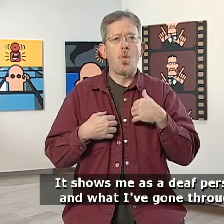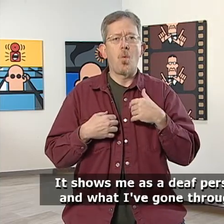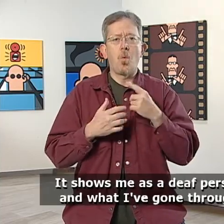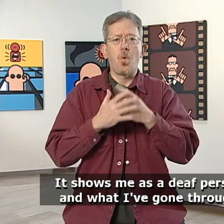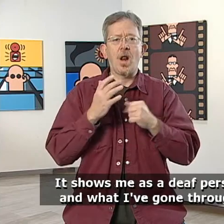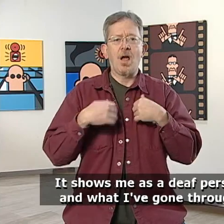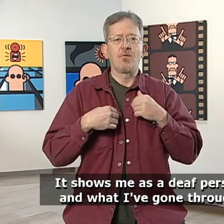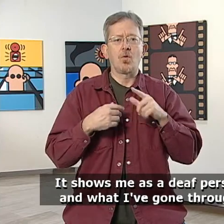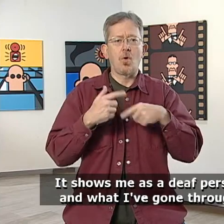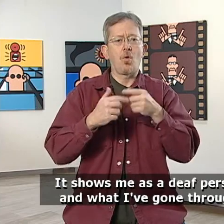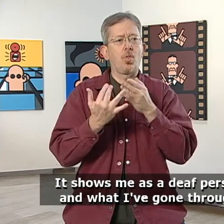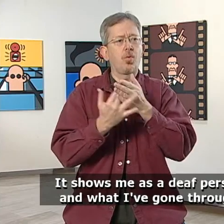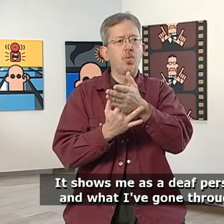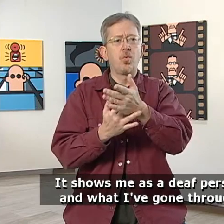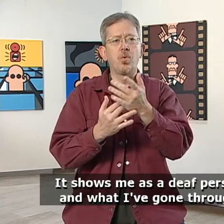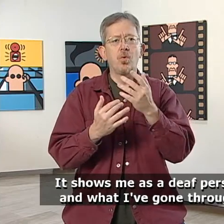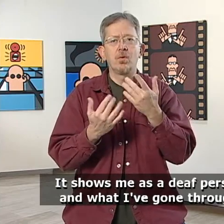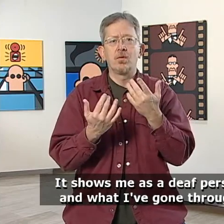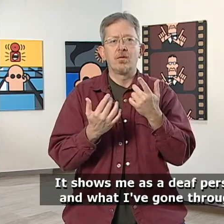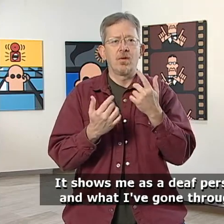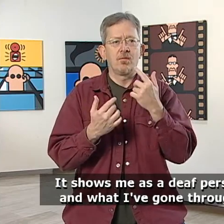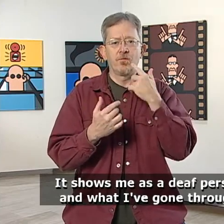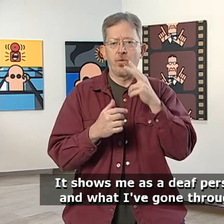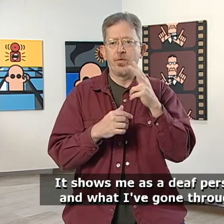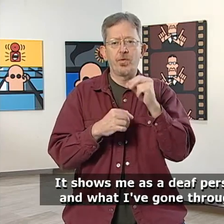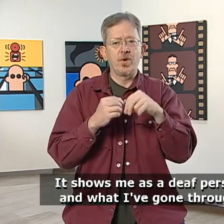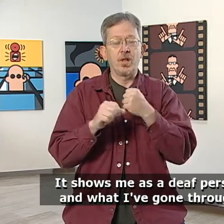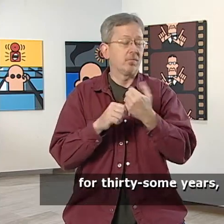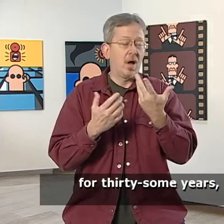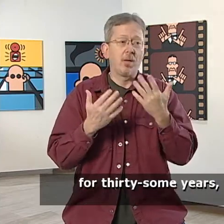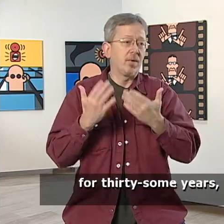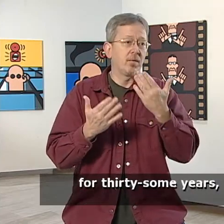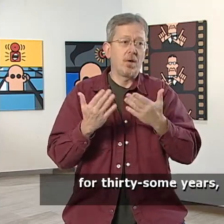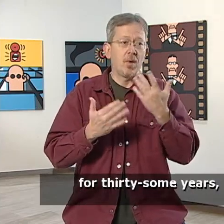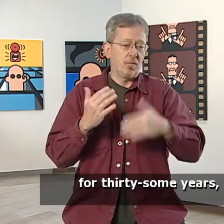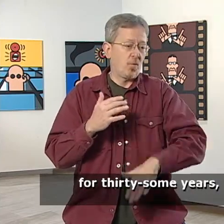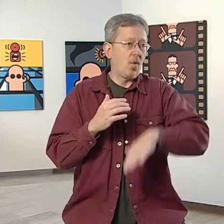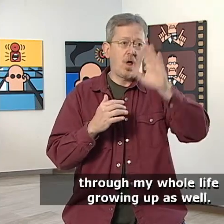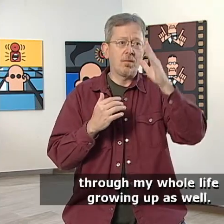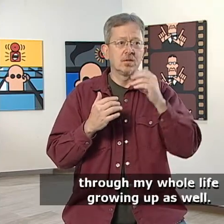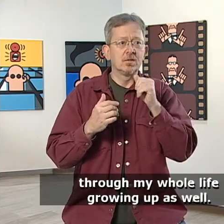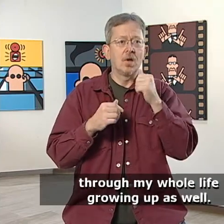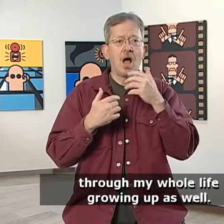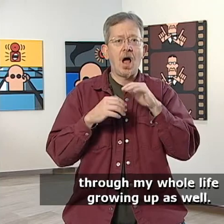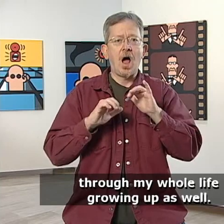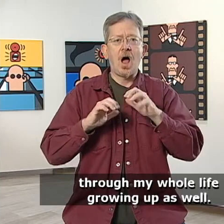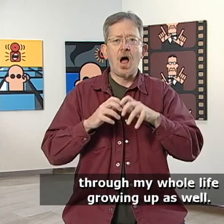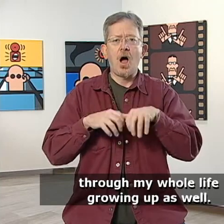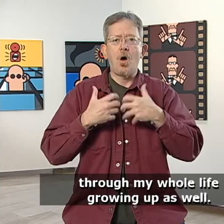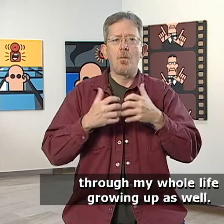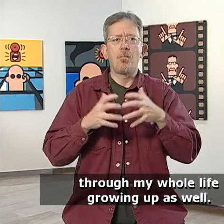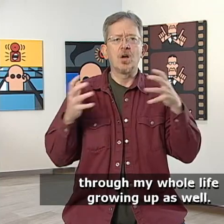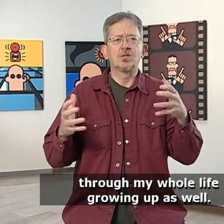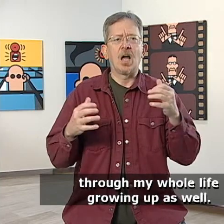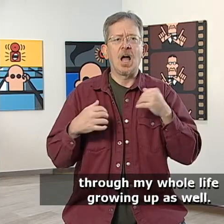It shows me as a deaf person and what I've gone through for 30-some years, through my whole life growing up as well.